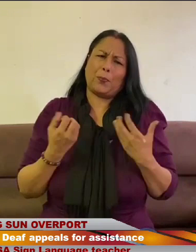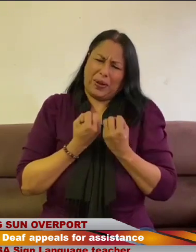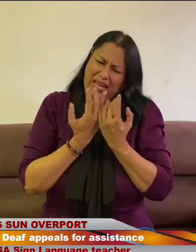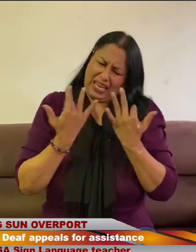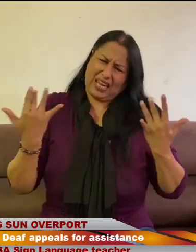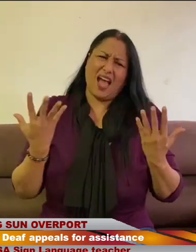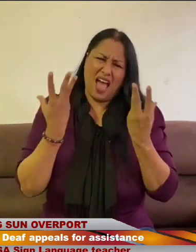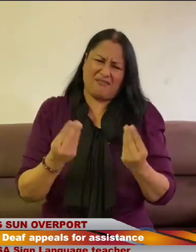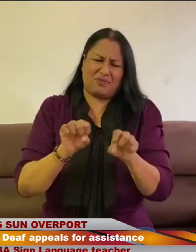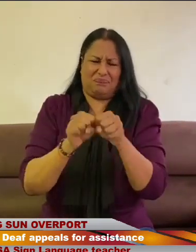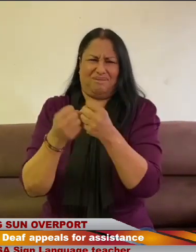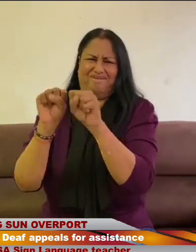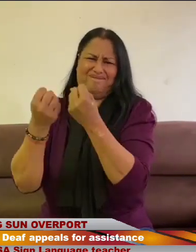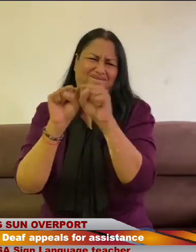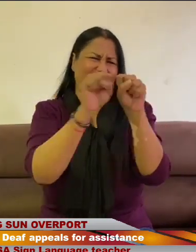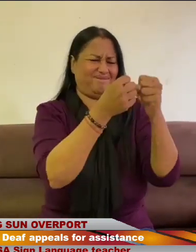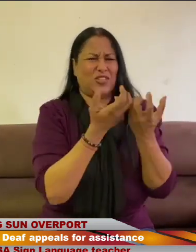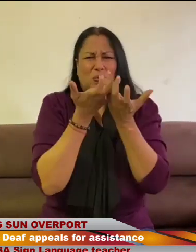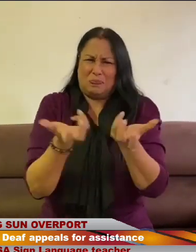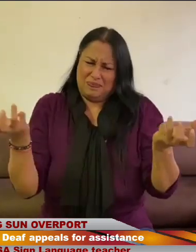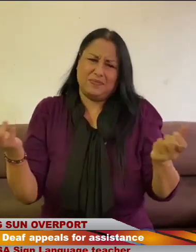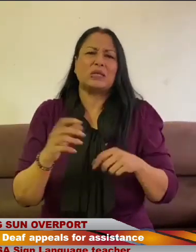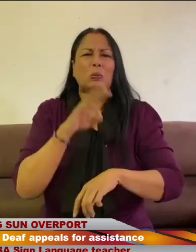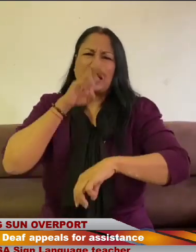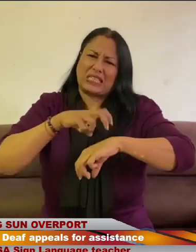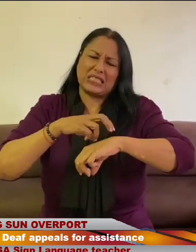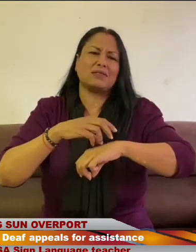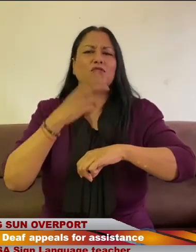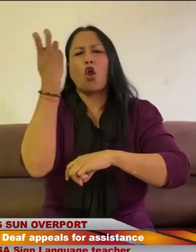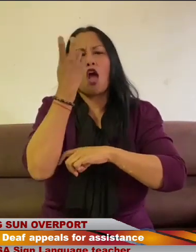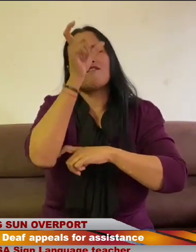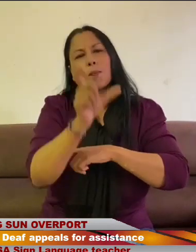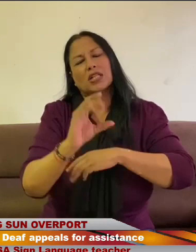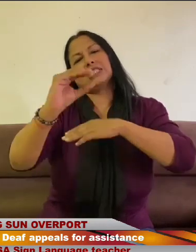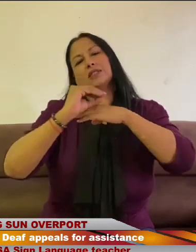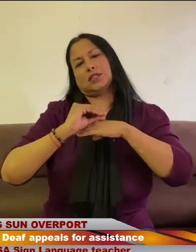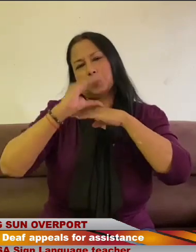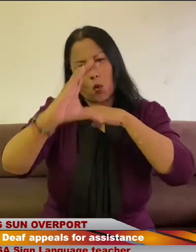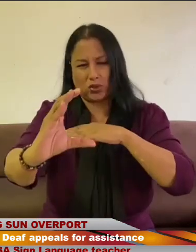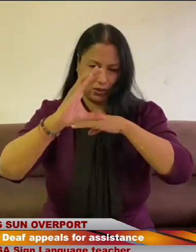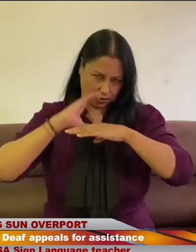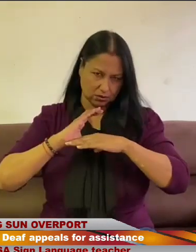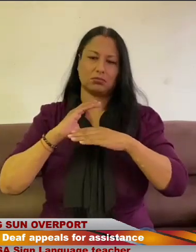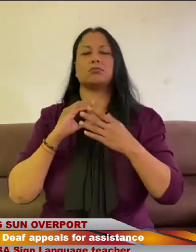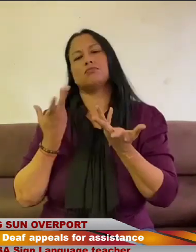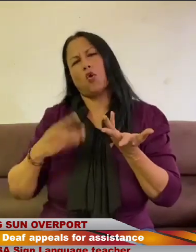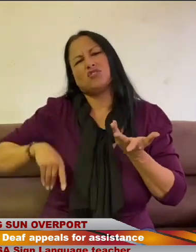hostel children also need a lot of things. There's lots of infrastructure that's broken that needs repairs. So, if